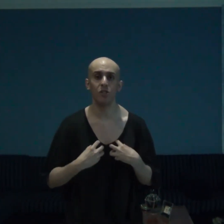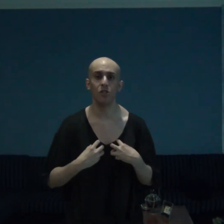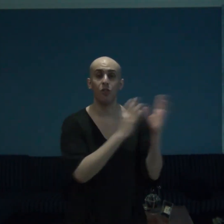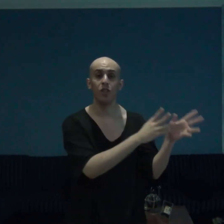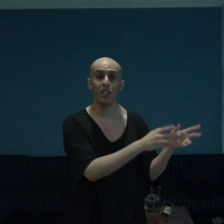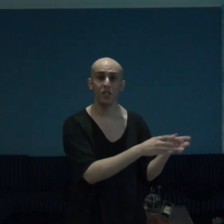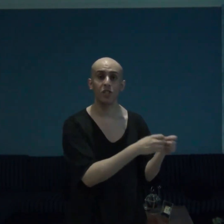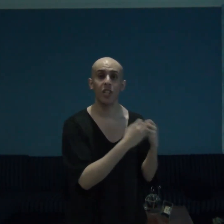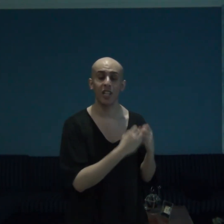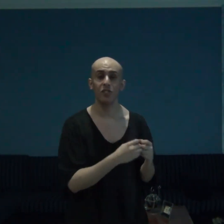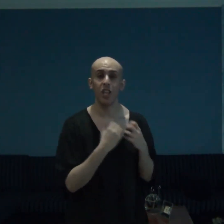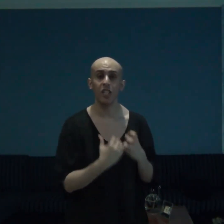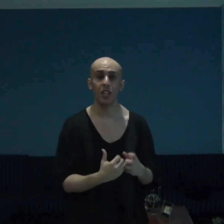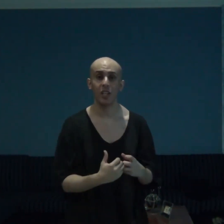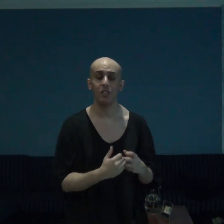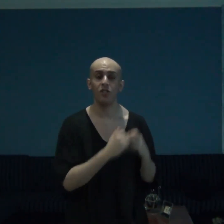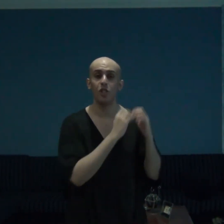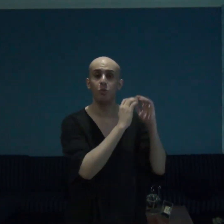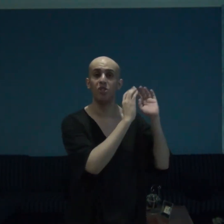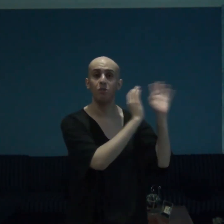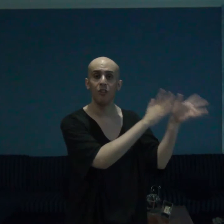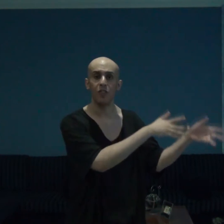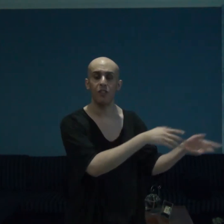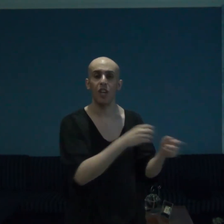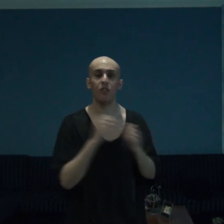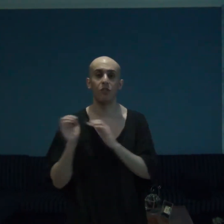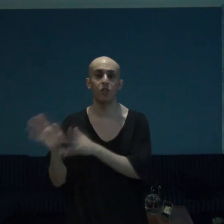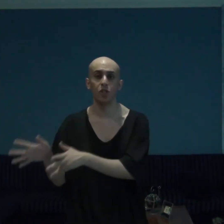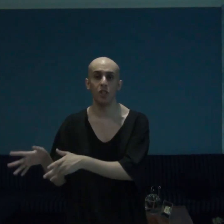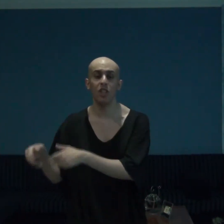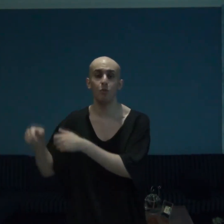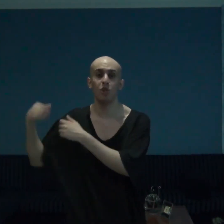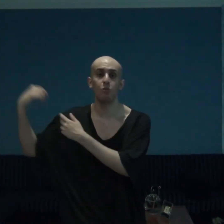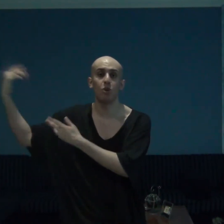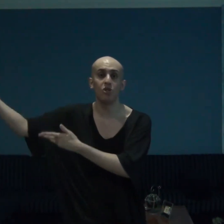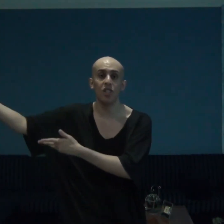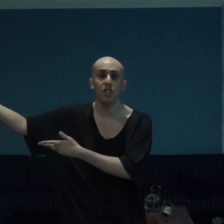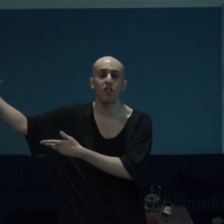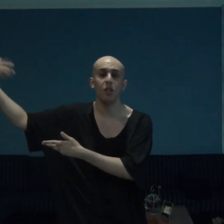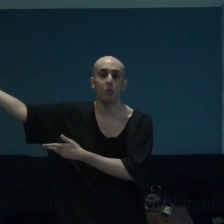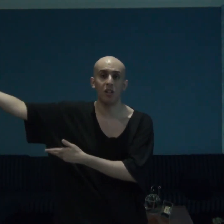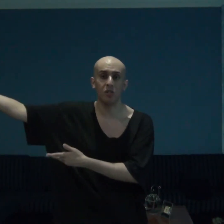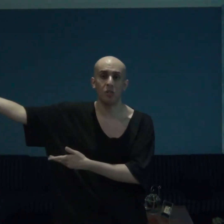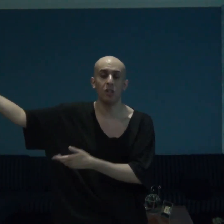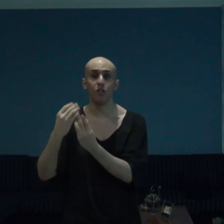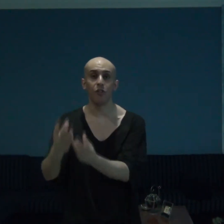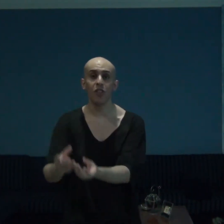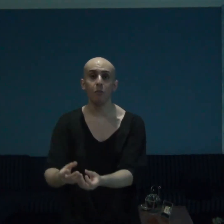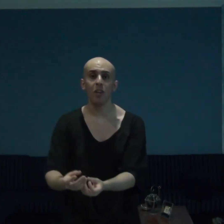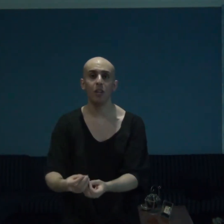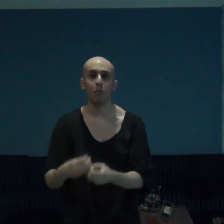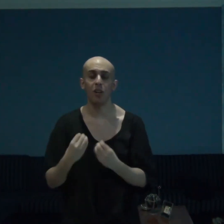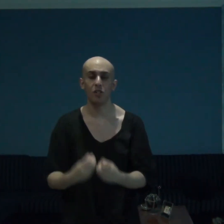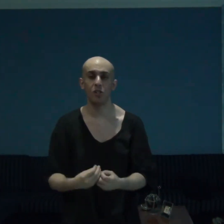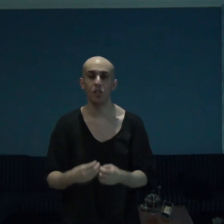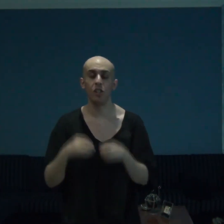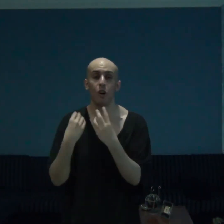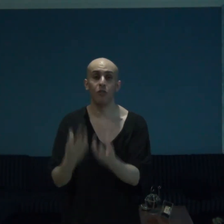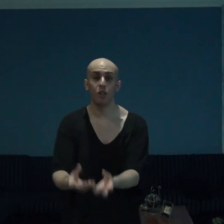for Guts guys and gals it was Griffith and for Jill it was Rosine the Apostle the female apostle of the